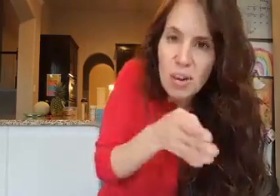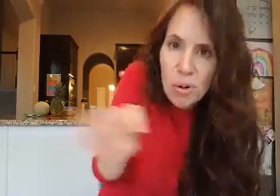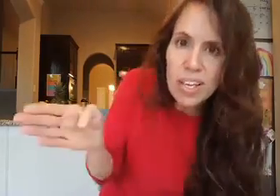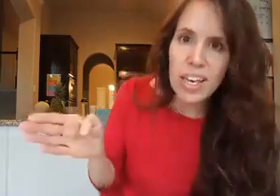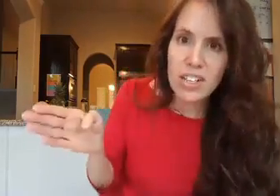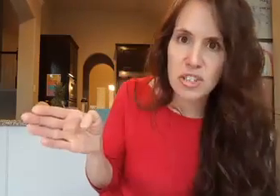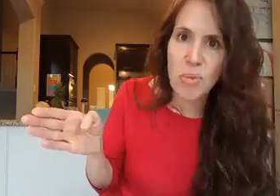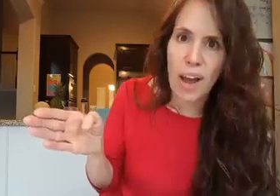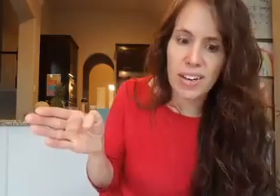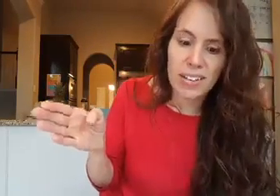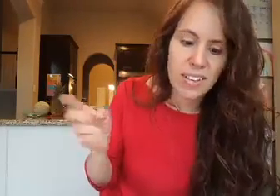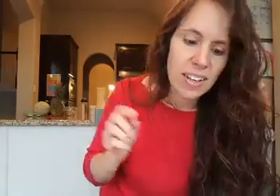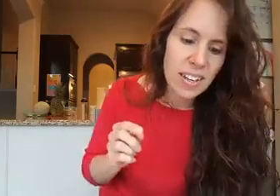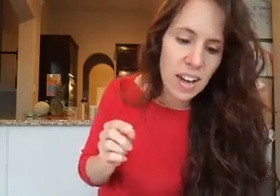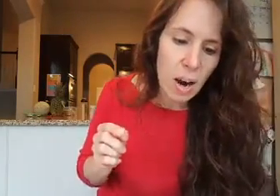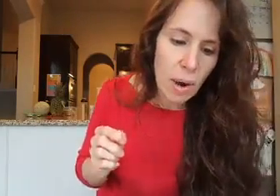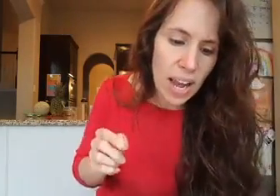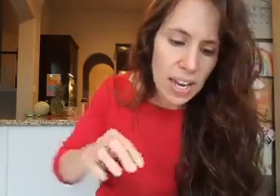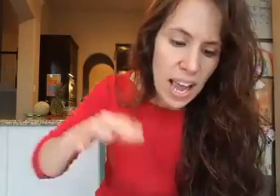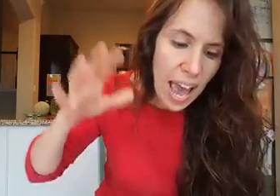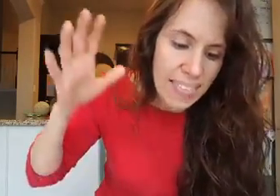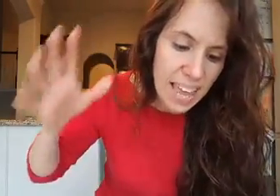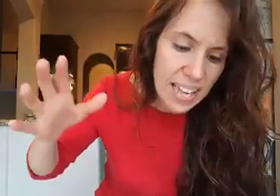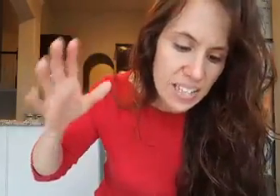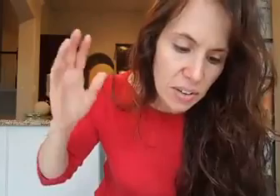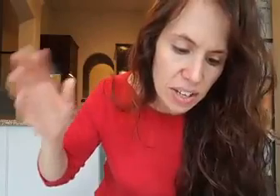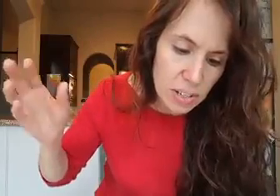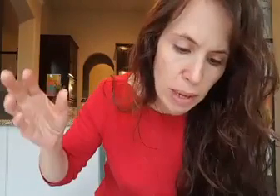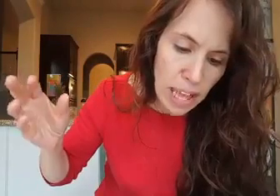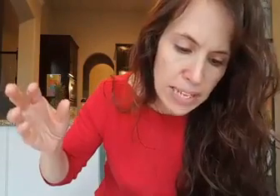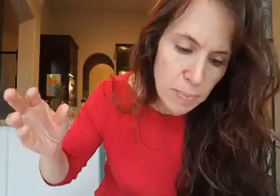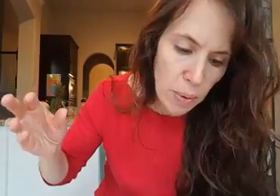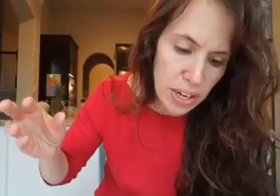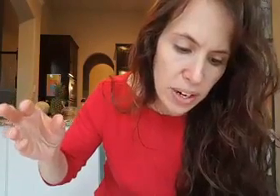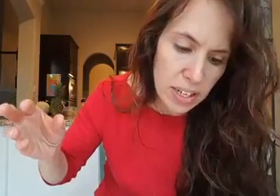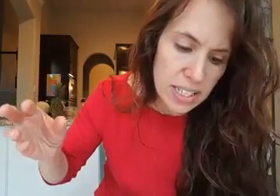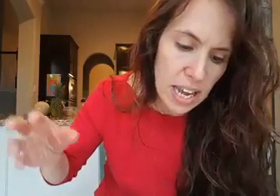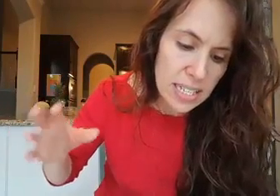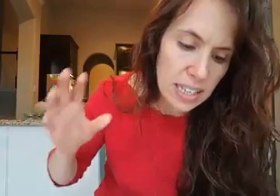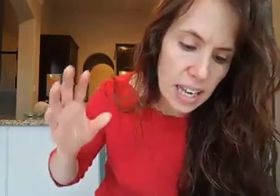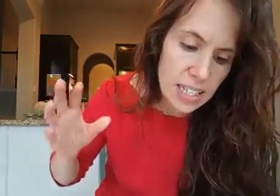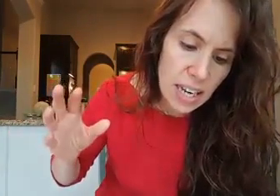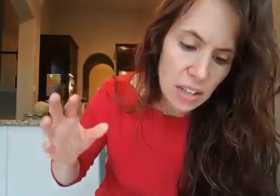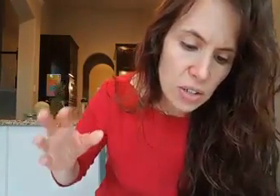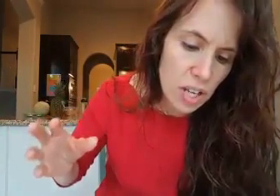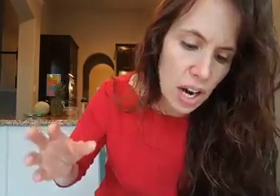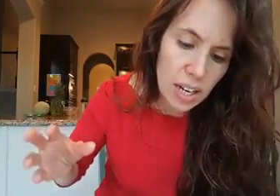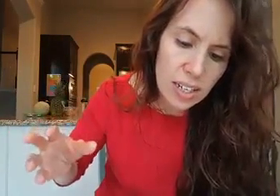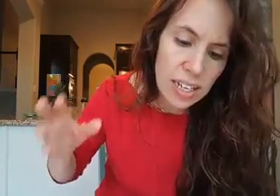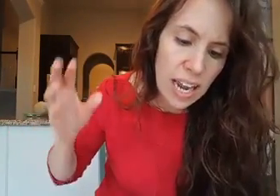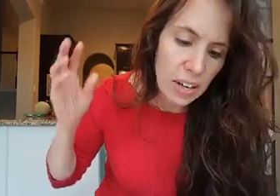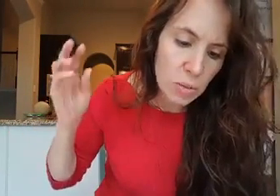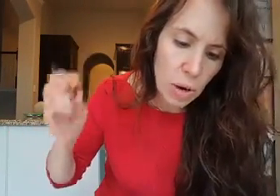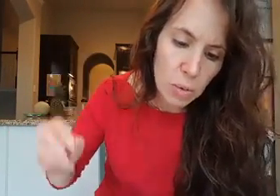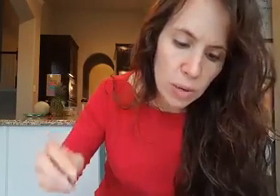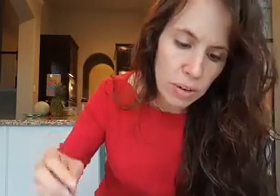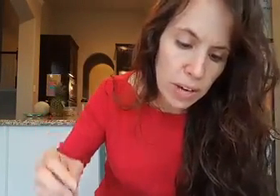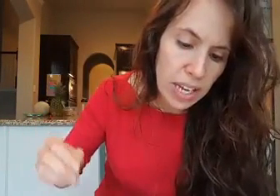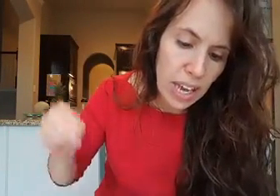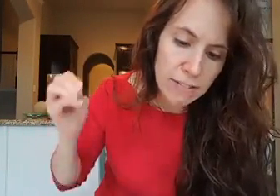gets you right. All right. And then, so here's my last point here. says, let us not lose heart and grow weary and